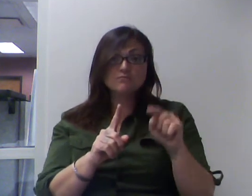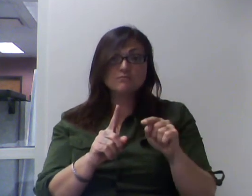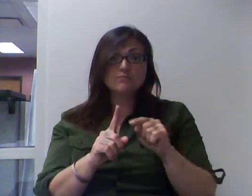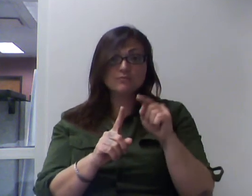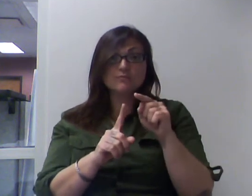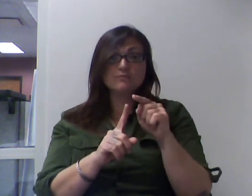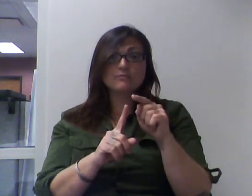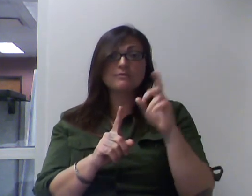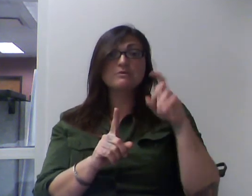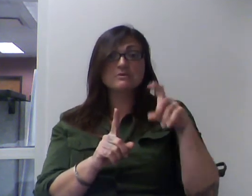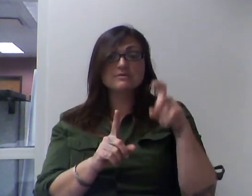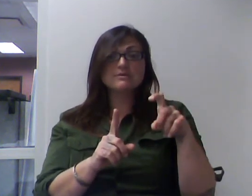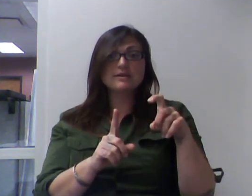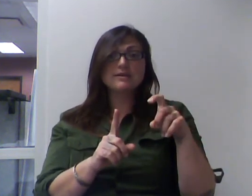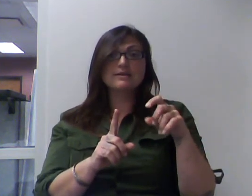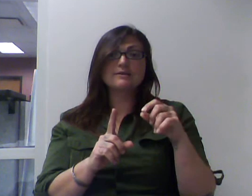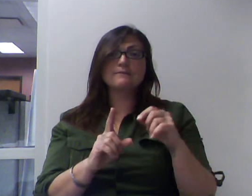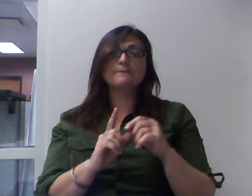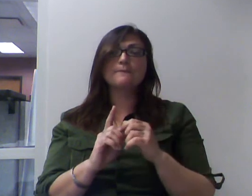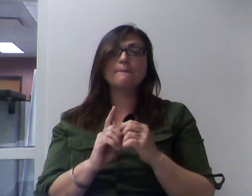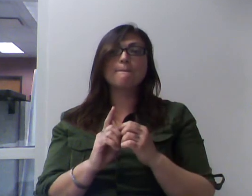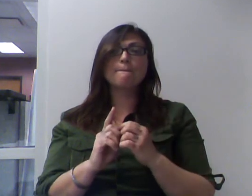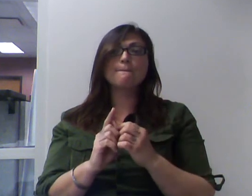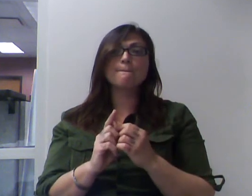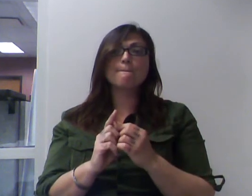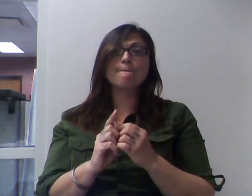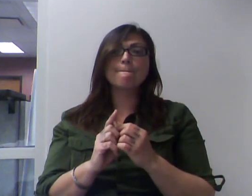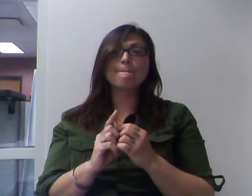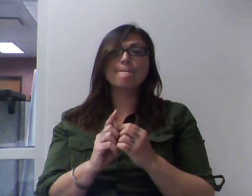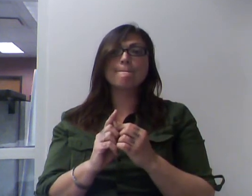squares, 1 foot on a side, to cover that.